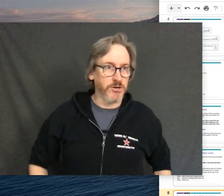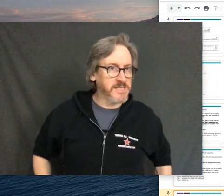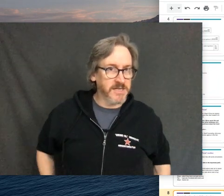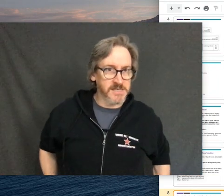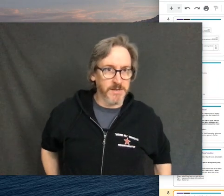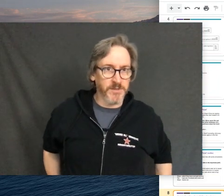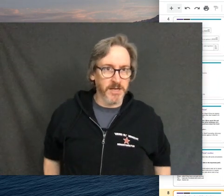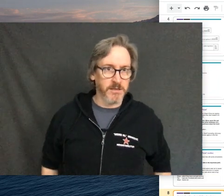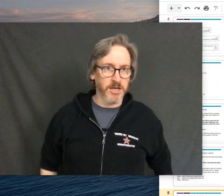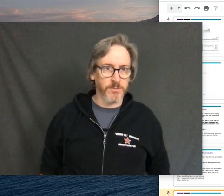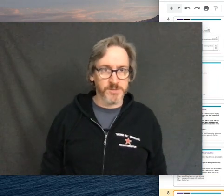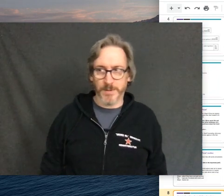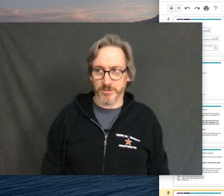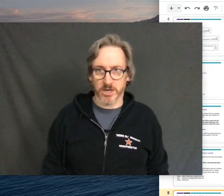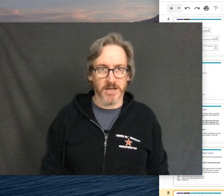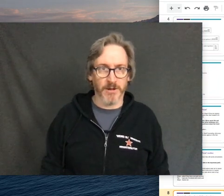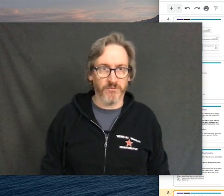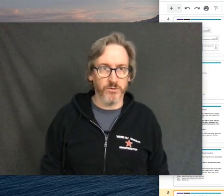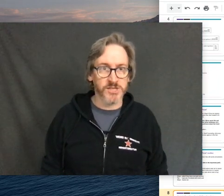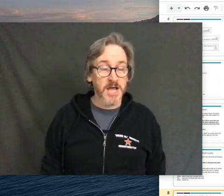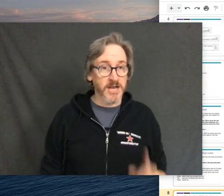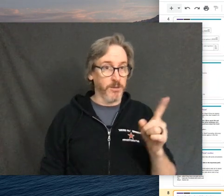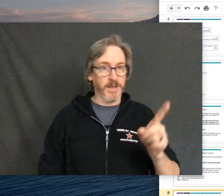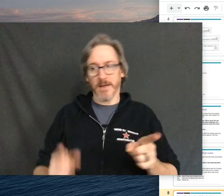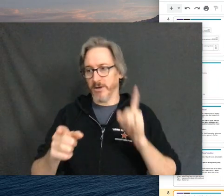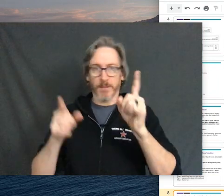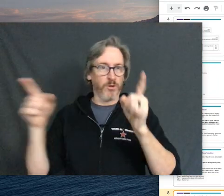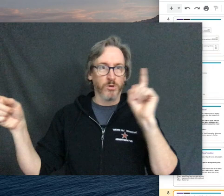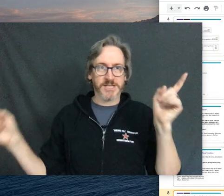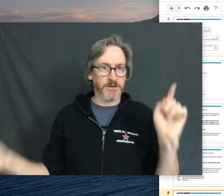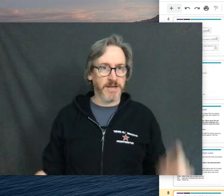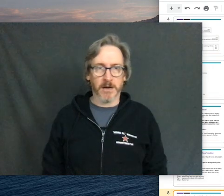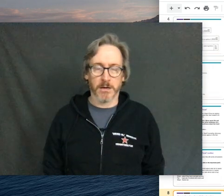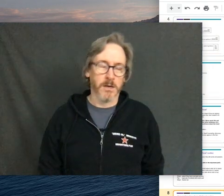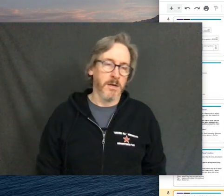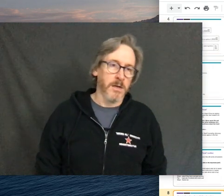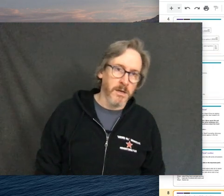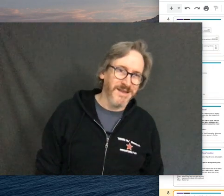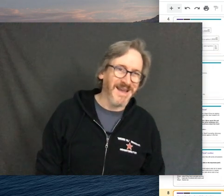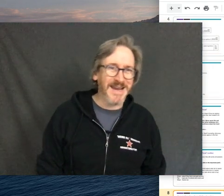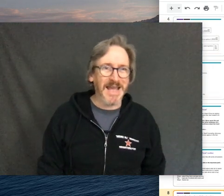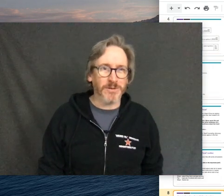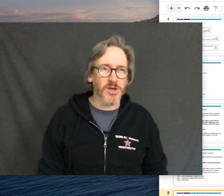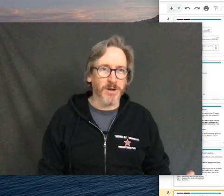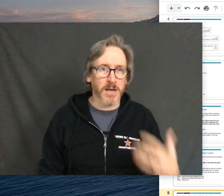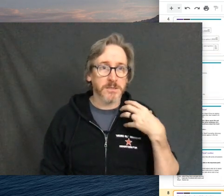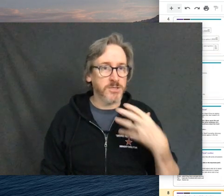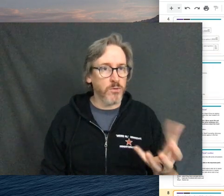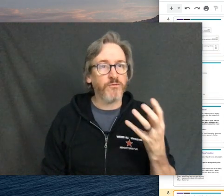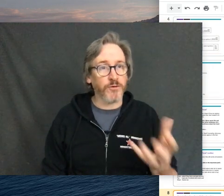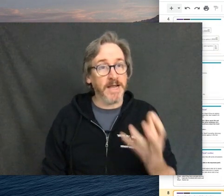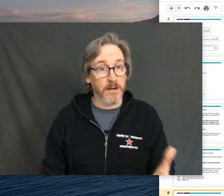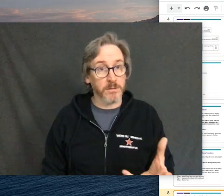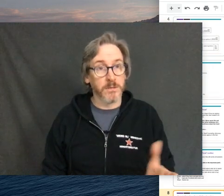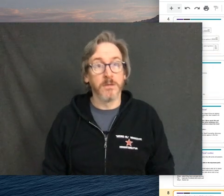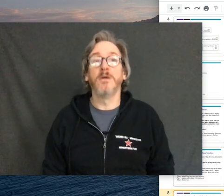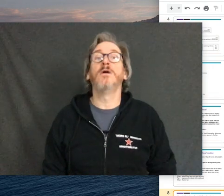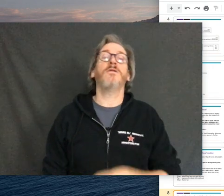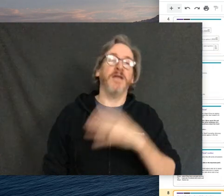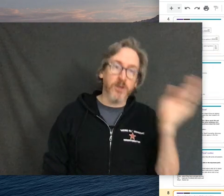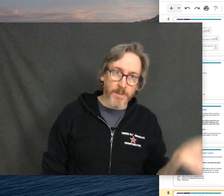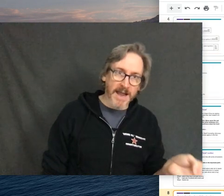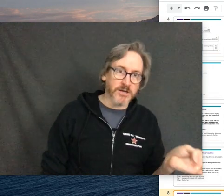Spanish and you're listening to something, you know, some people talking about foods and you can pick up a couple of words here and there, you kind of get what's going on. Don't freak out.